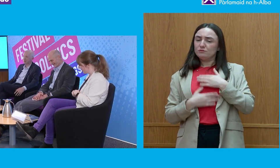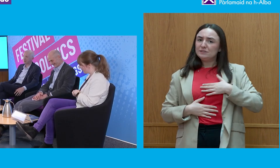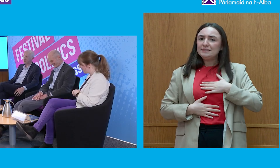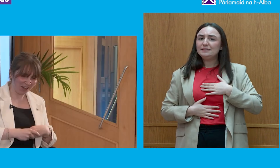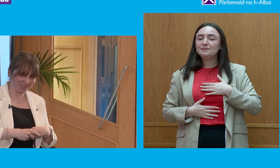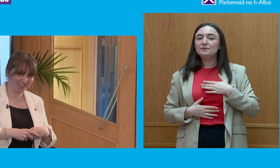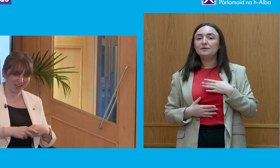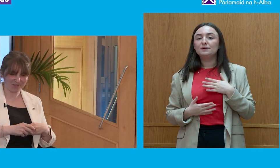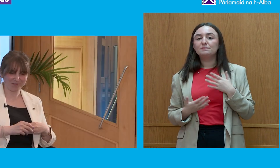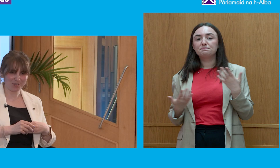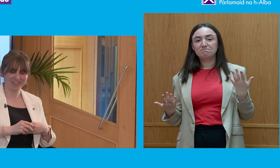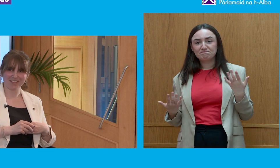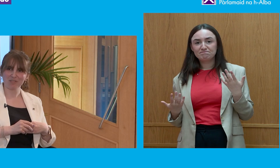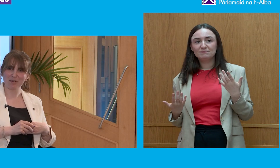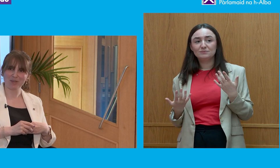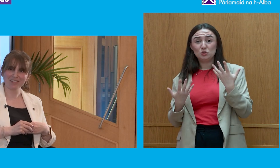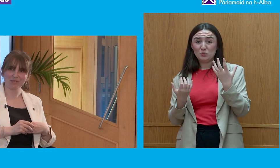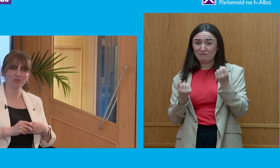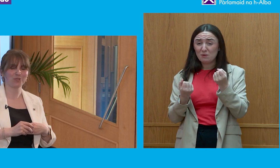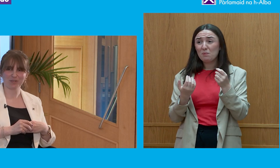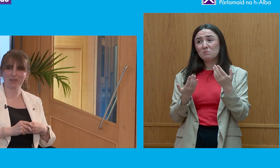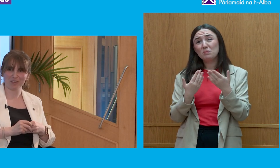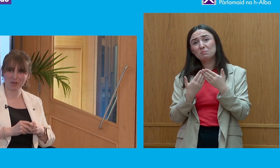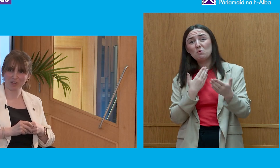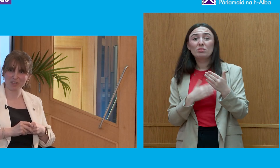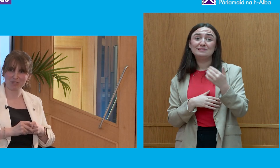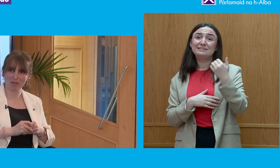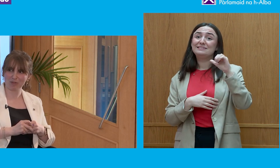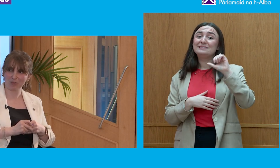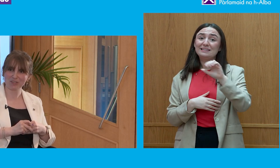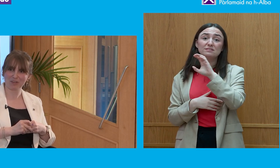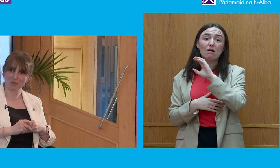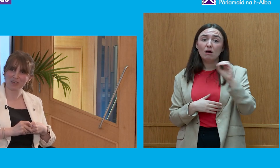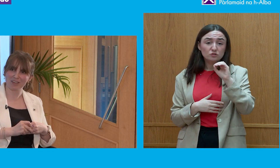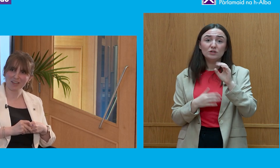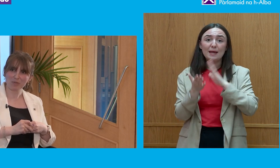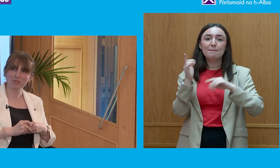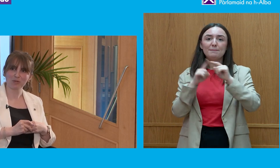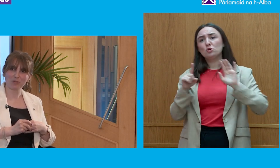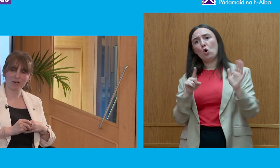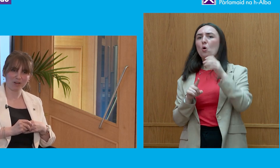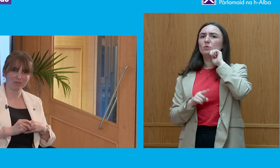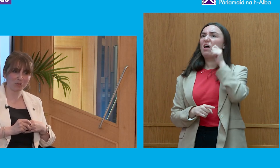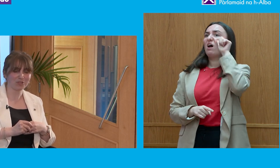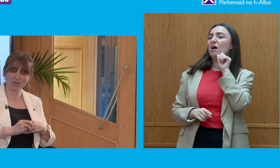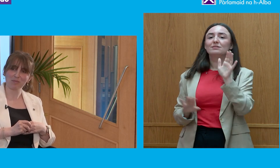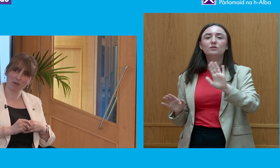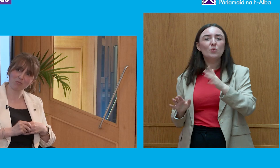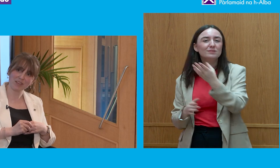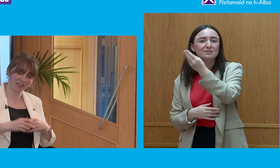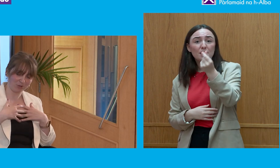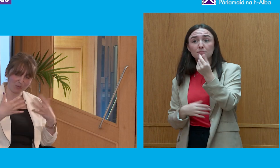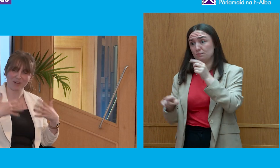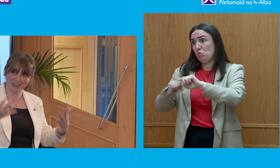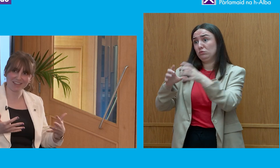And, you know, you have more than 600 MPs, of course, not all of them are going to be corrupt. Of course, there are going to be people who are, most of them